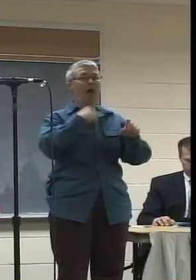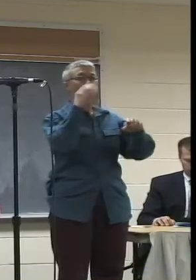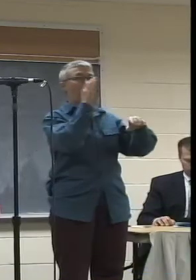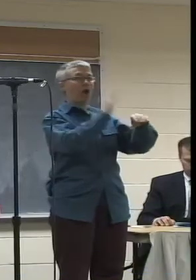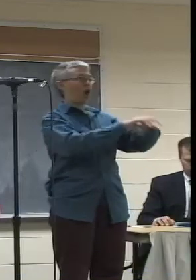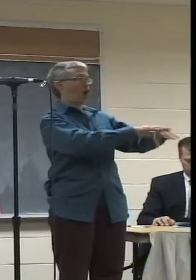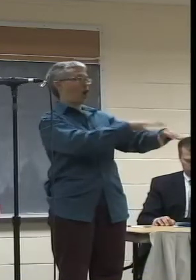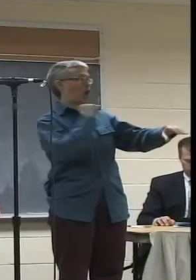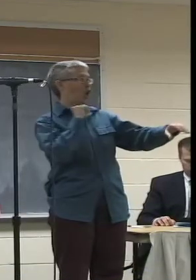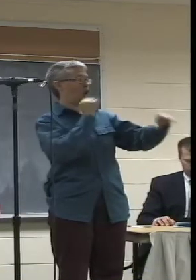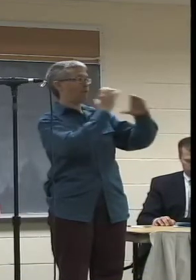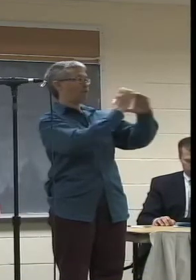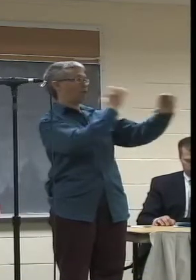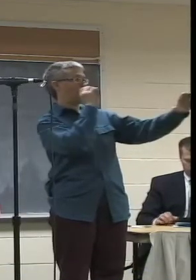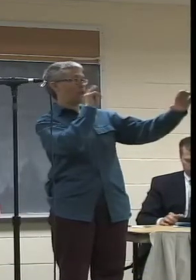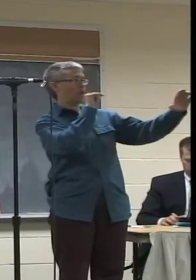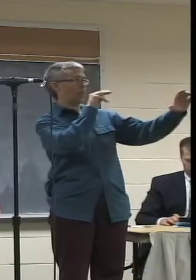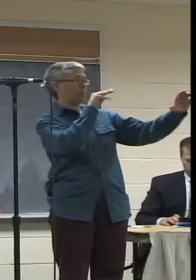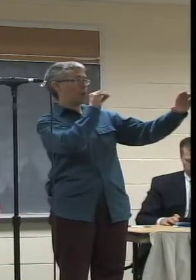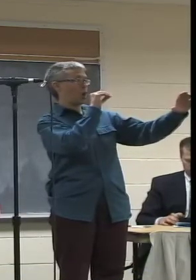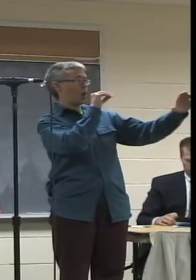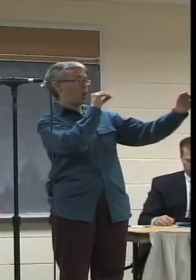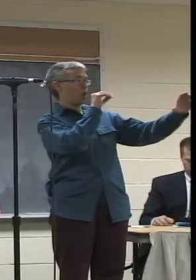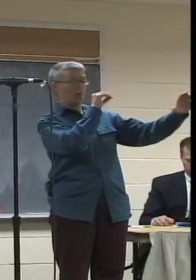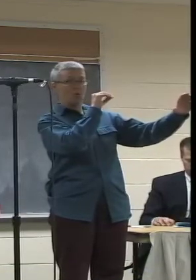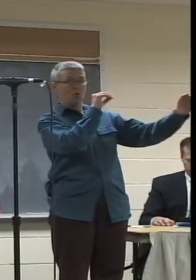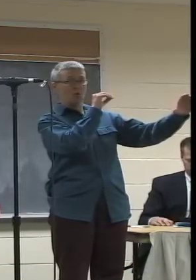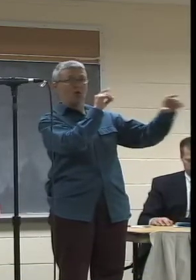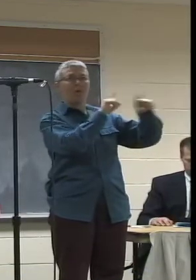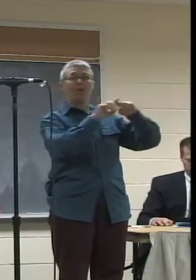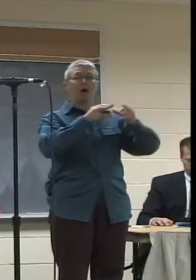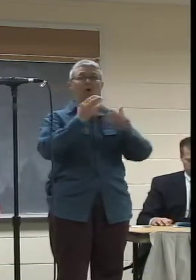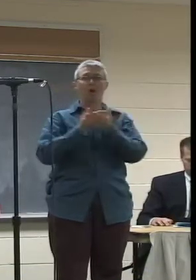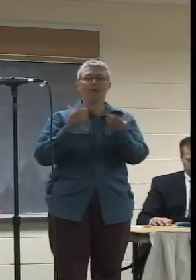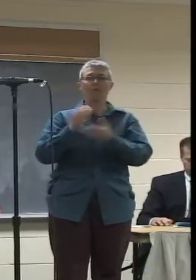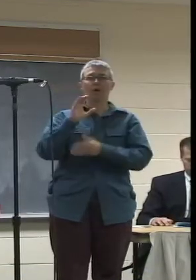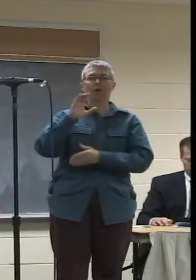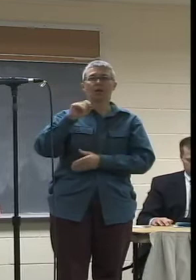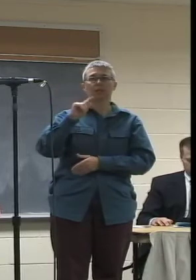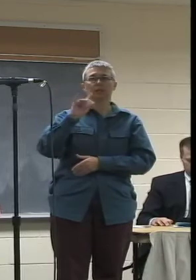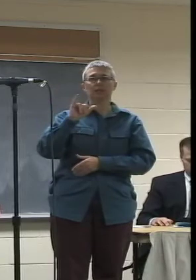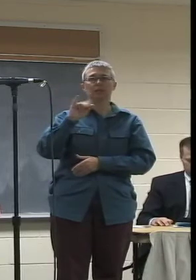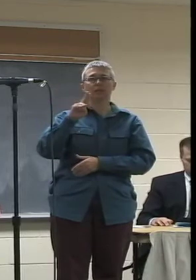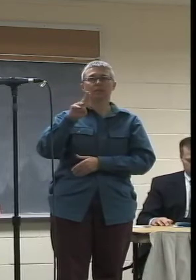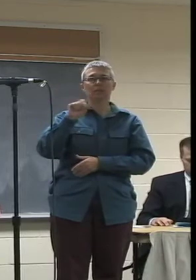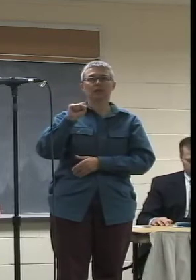and they send you a city bus, a slow city bus.